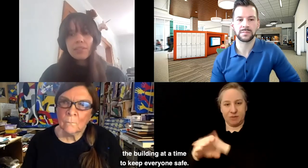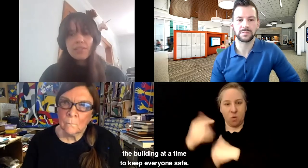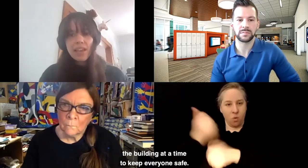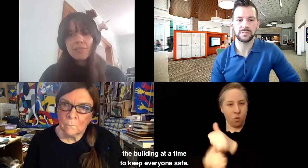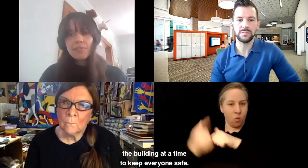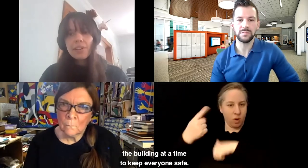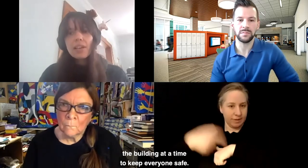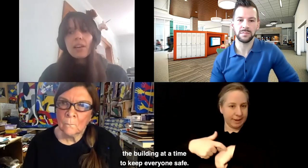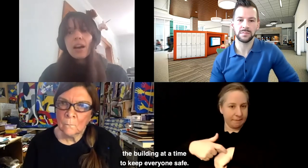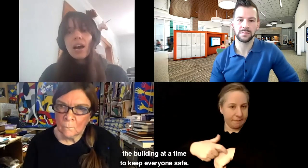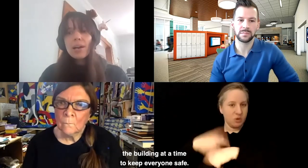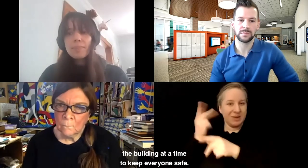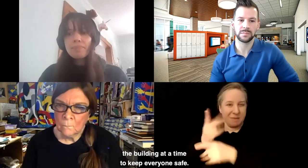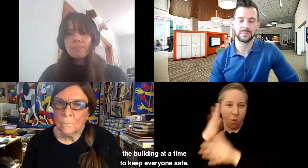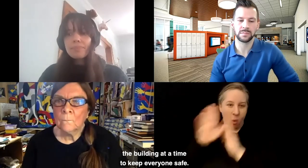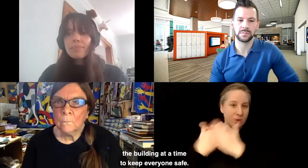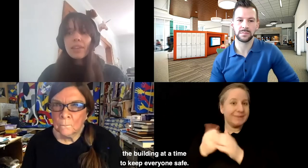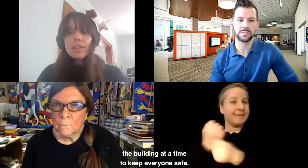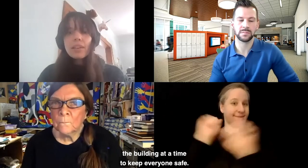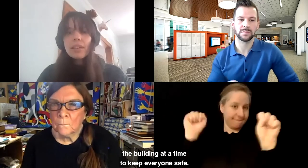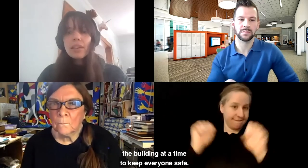everyone safe. Um,